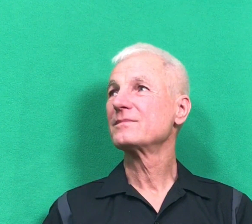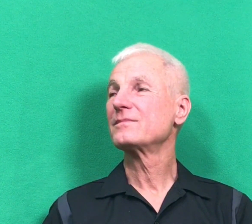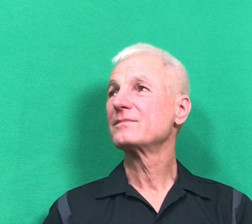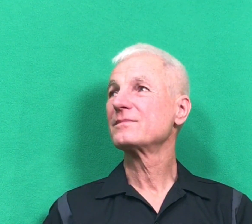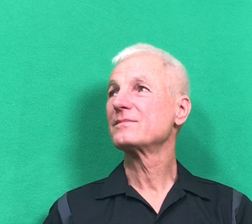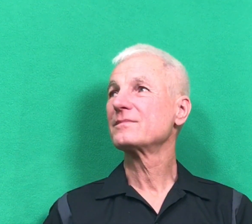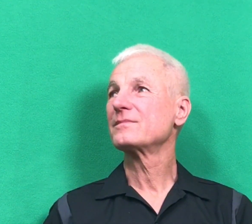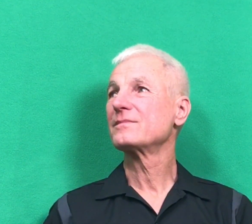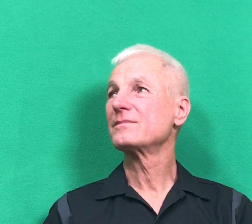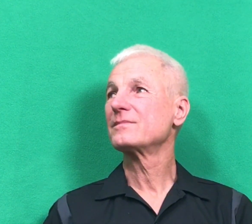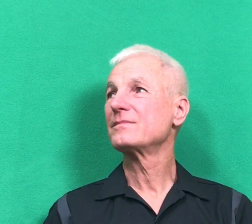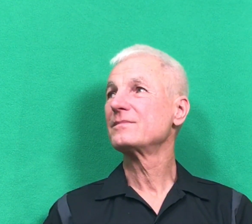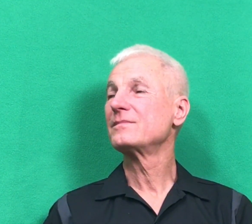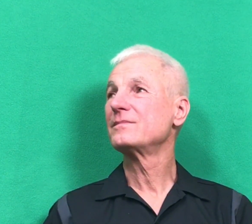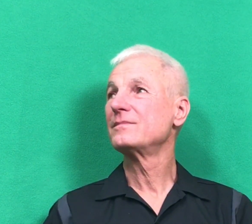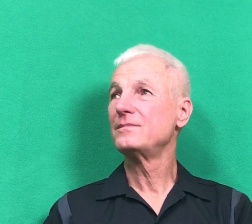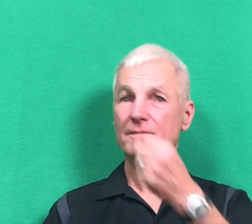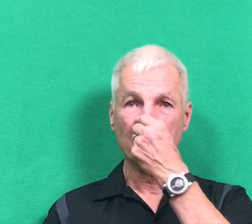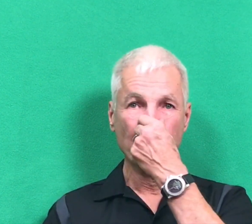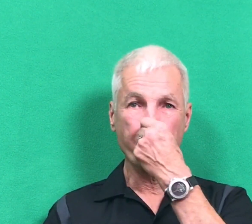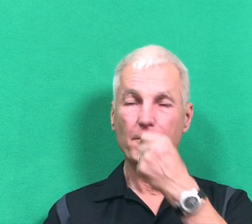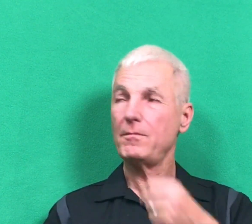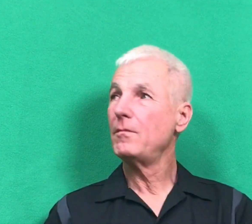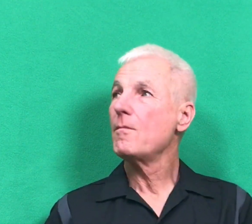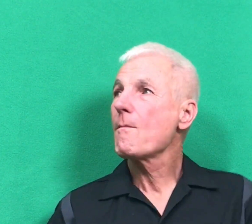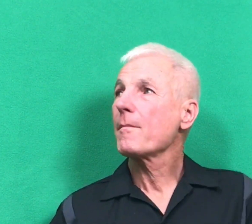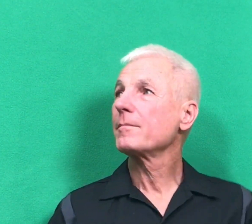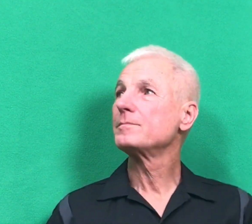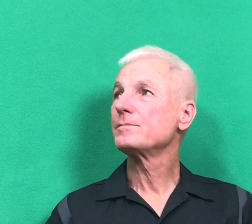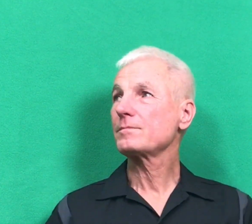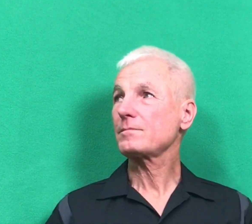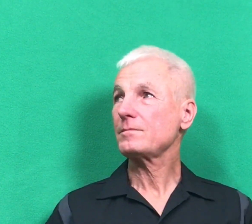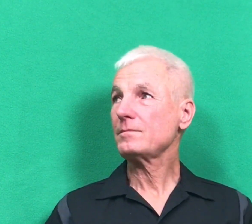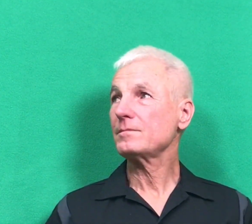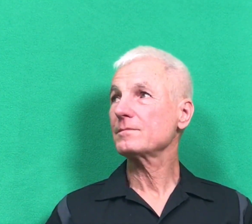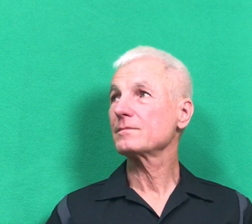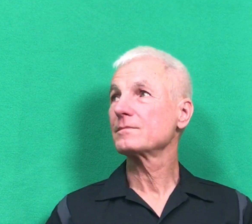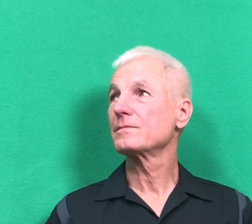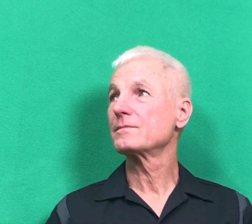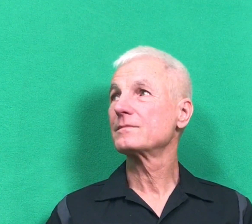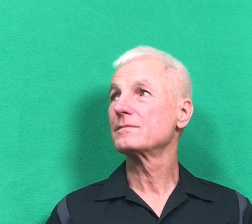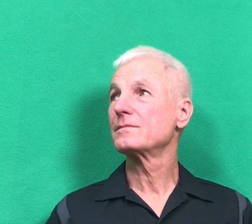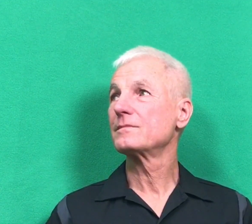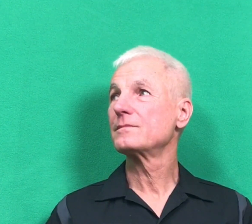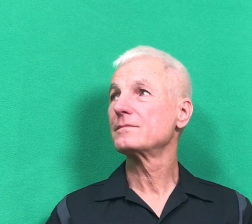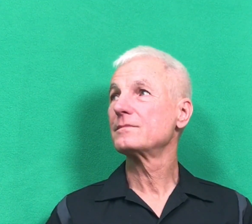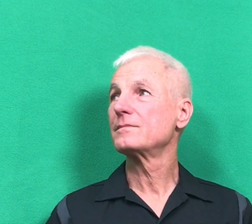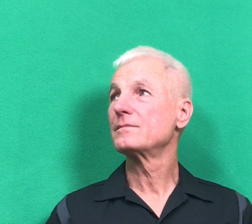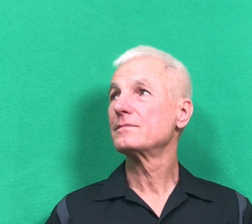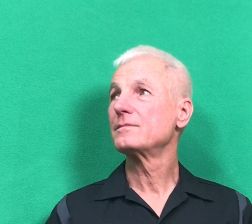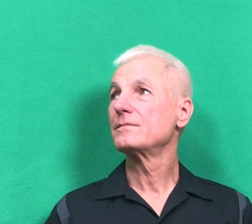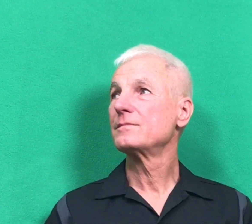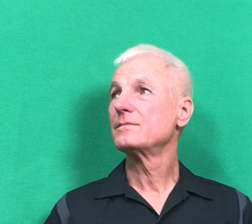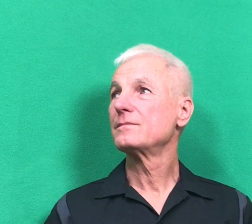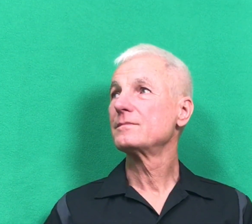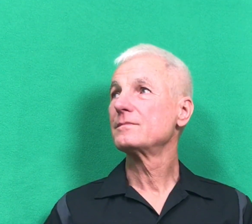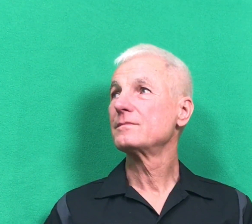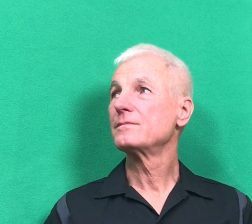And I still, when we come back down here, have fears, sort of